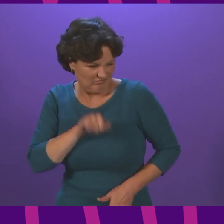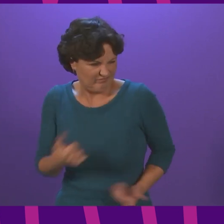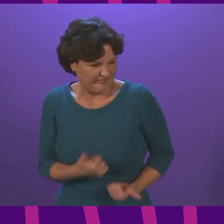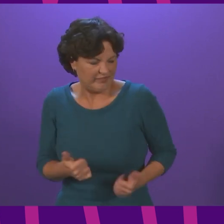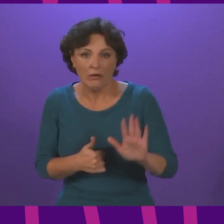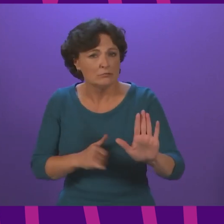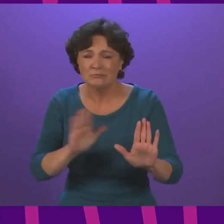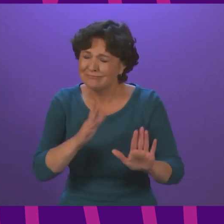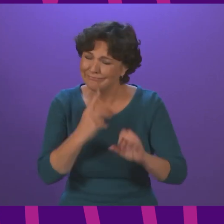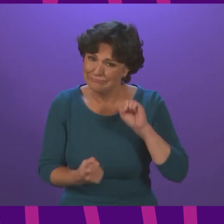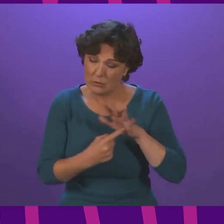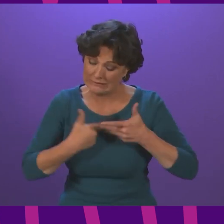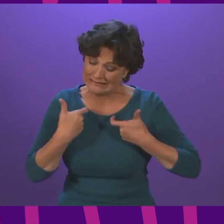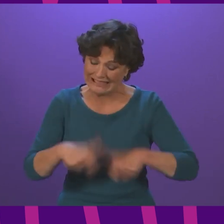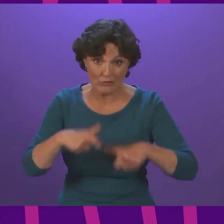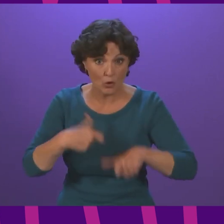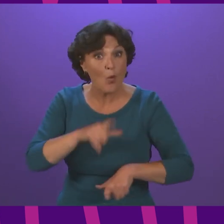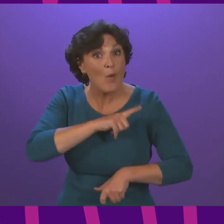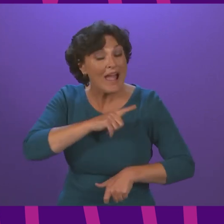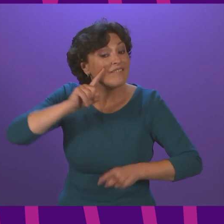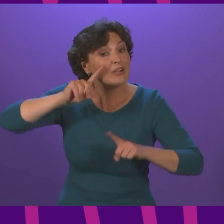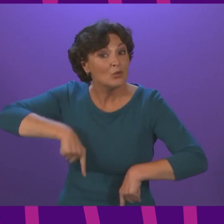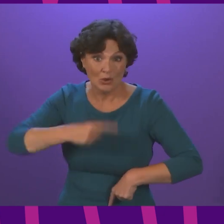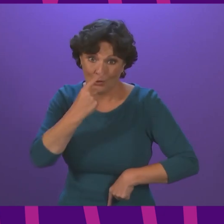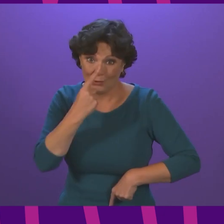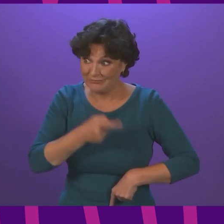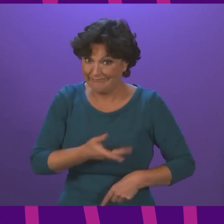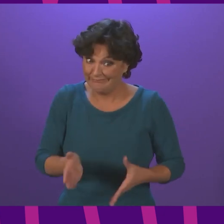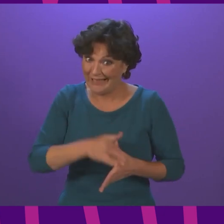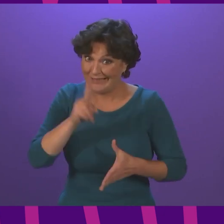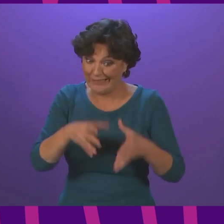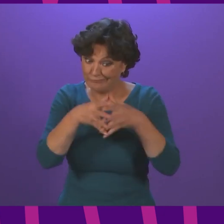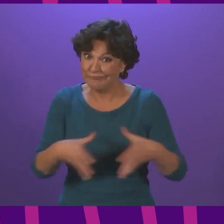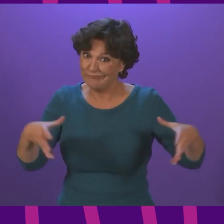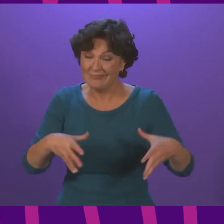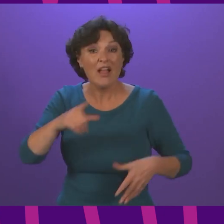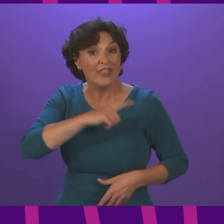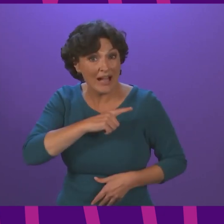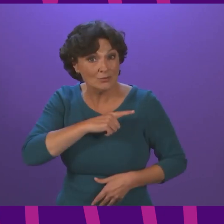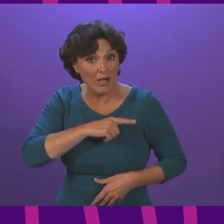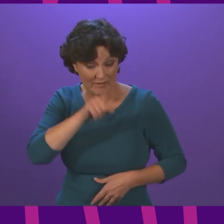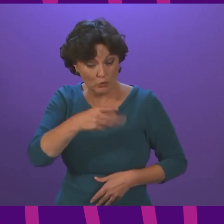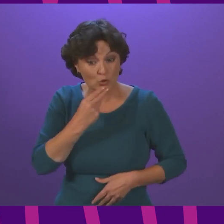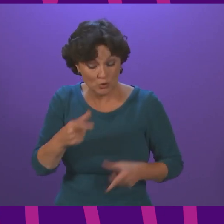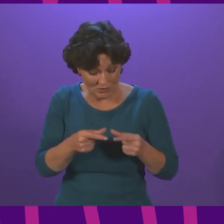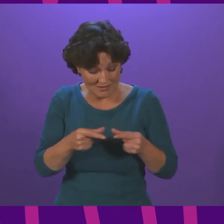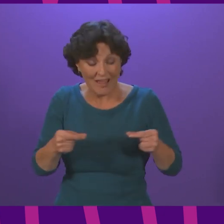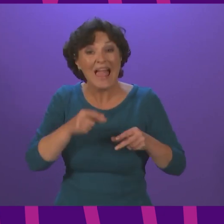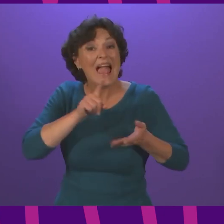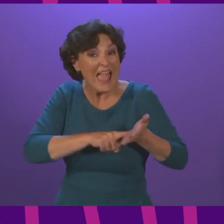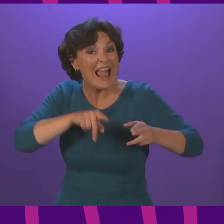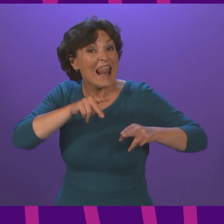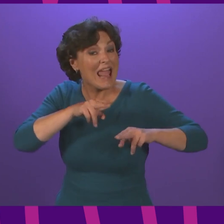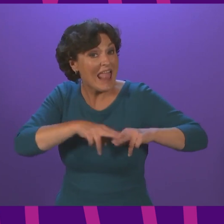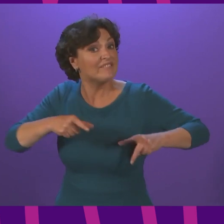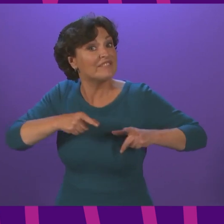important that we do all of these things to stop them rising again and testing yourself with LFD devices is one important way